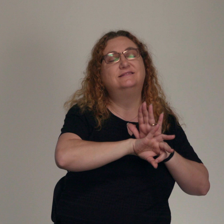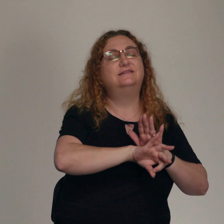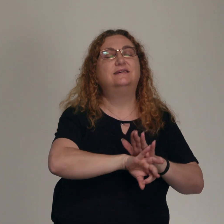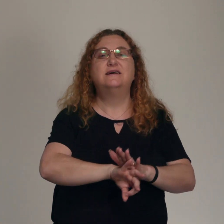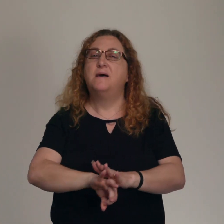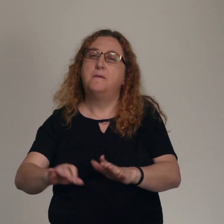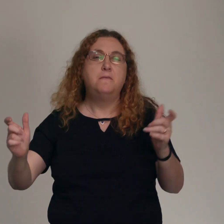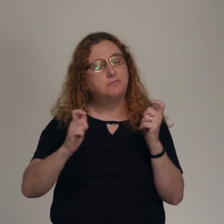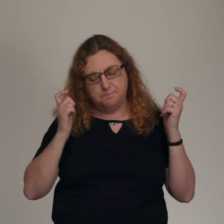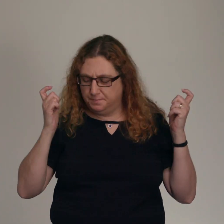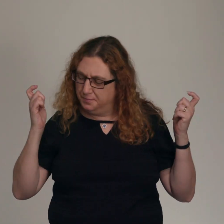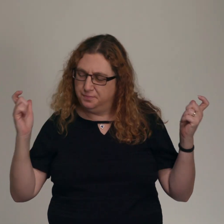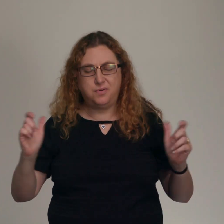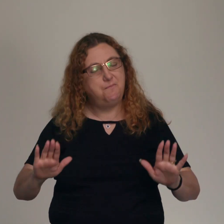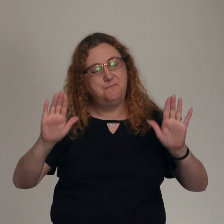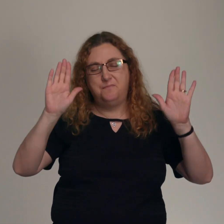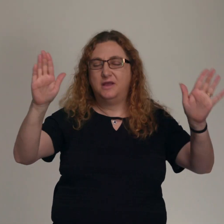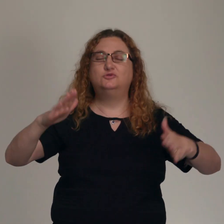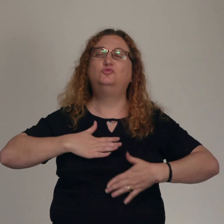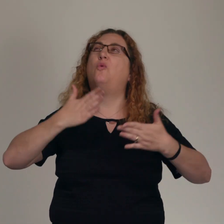I find my greatest joy